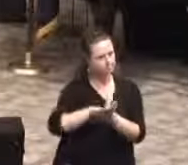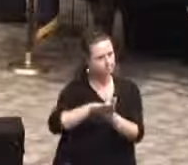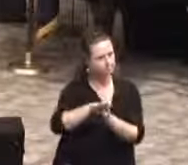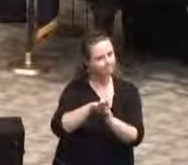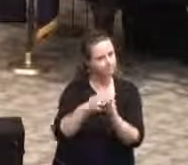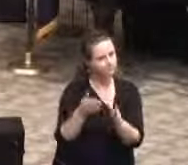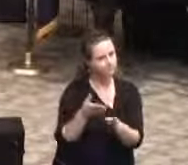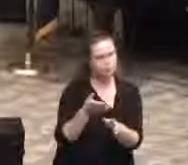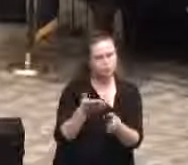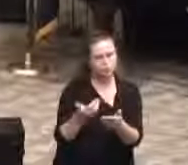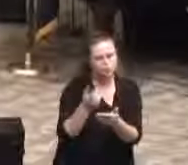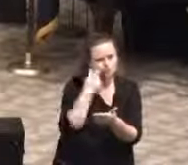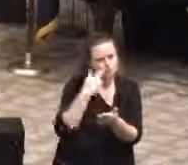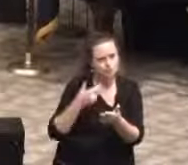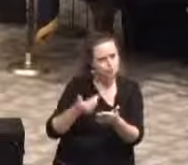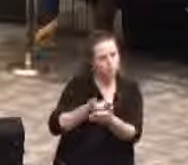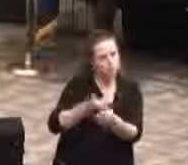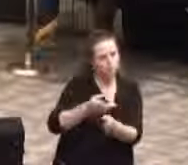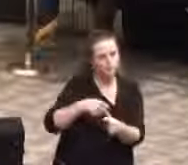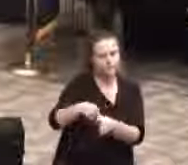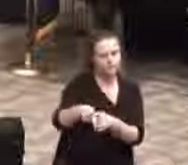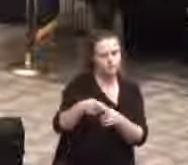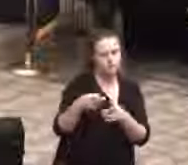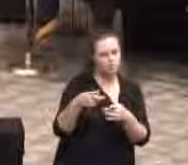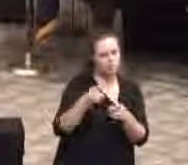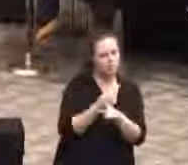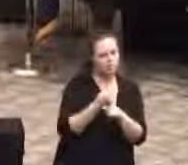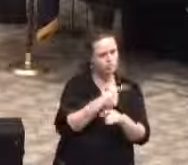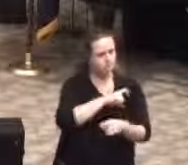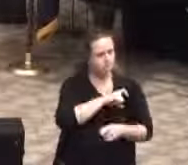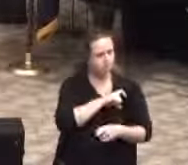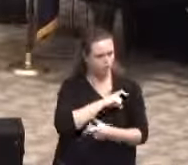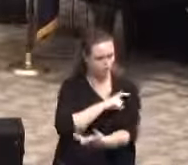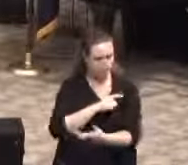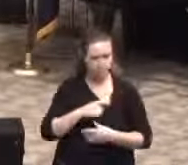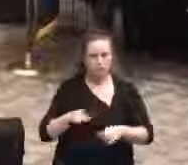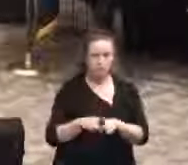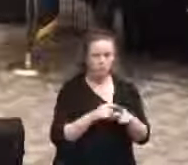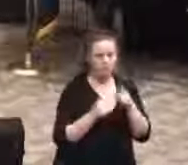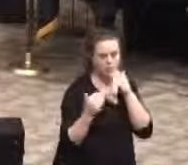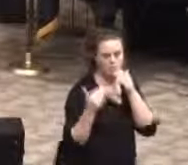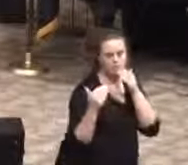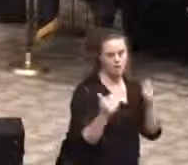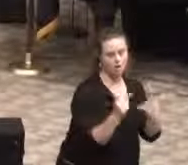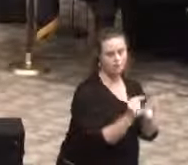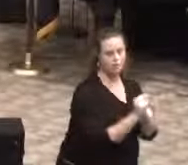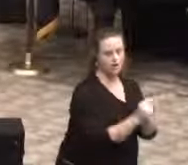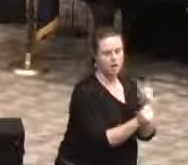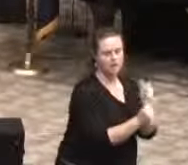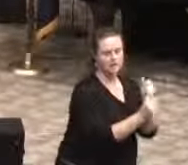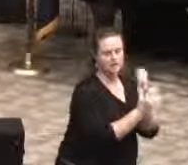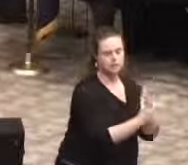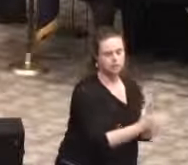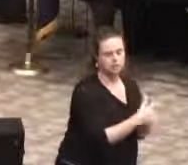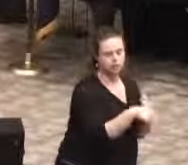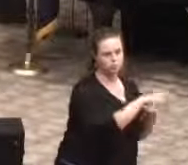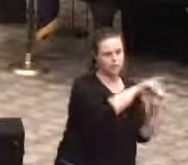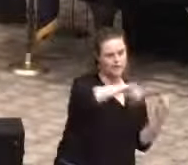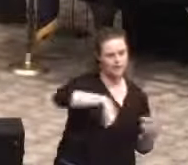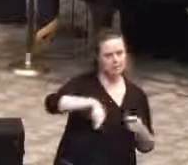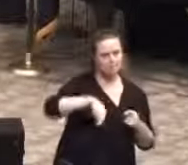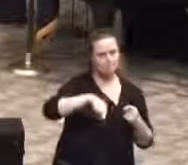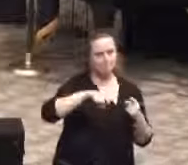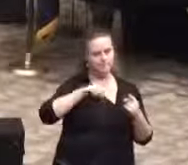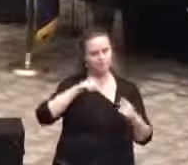professional corrections officers. I would also like to take a minute and thank the training assistants who came to the 123rd.